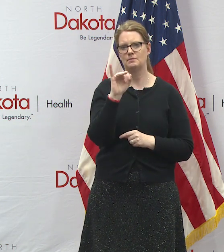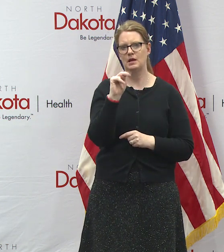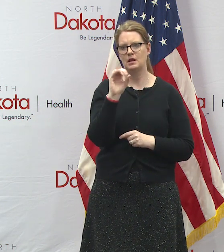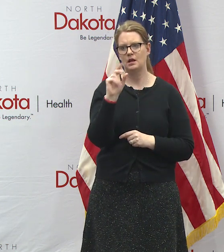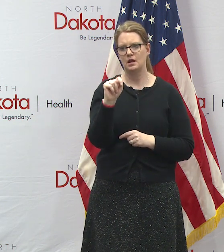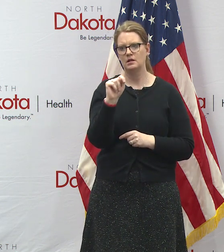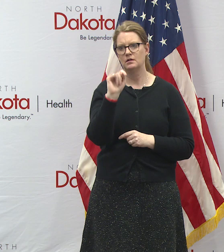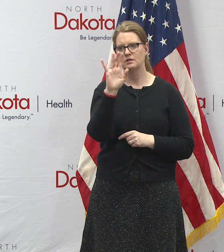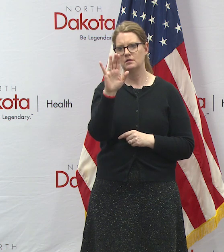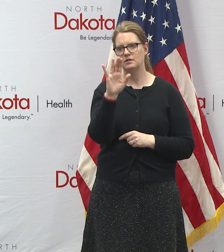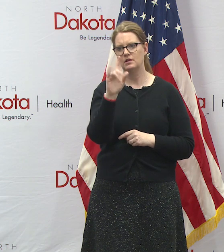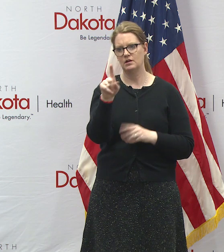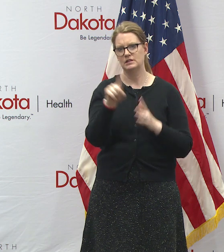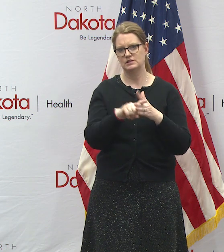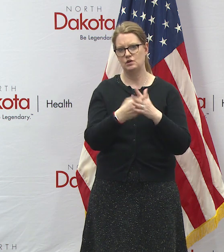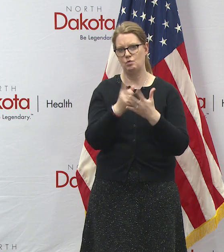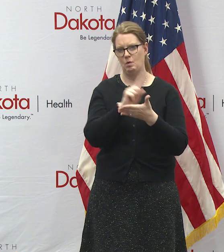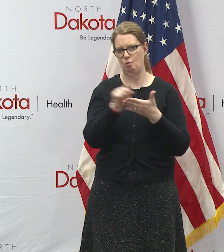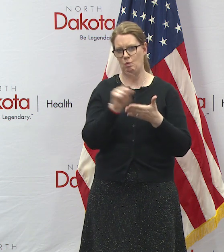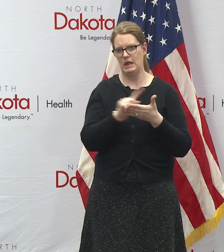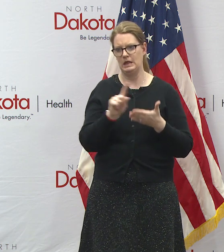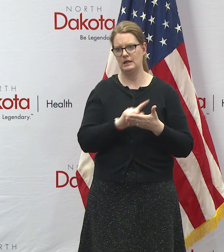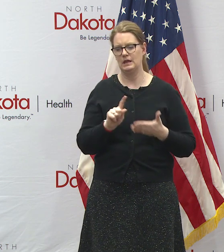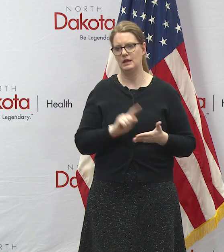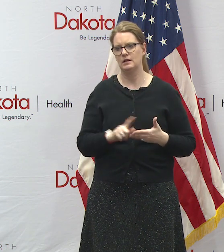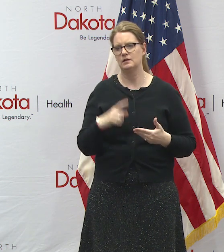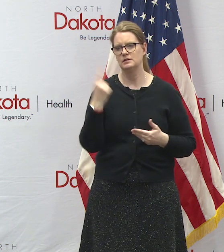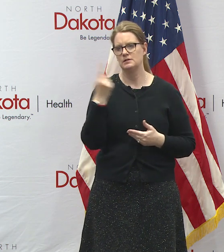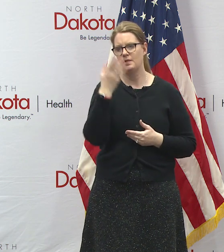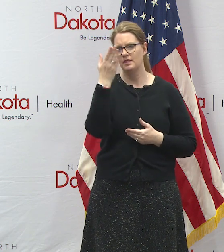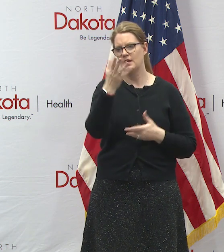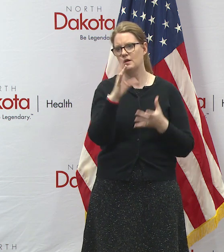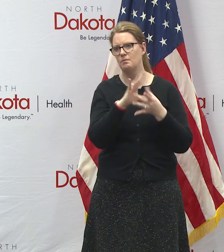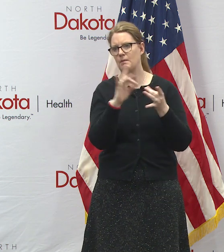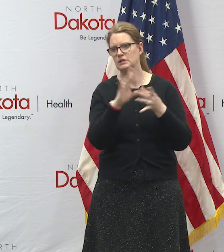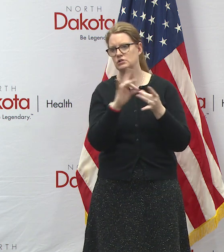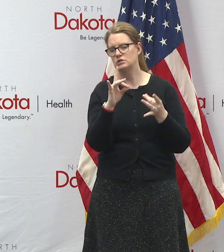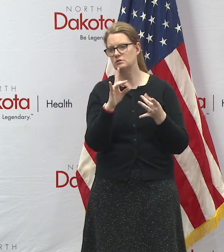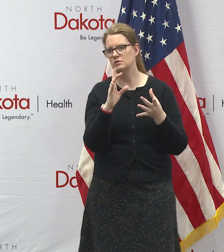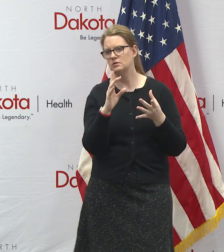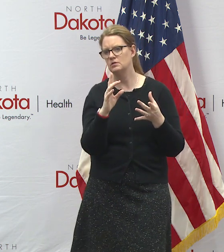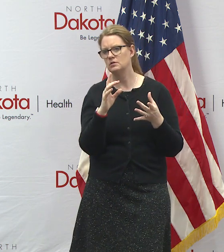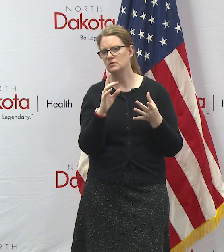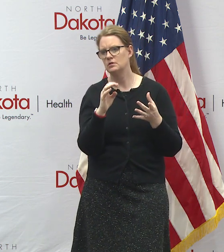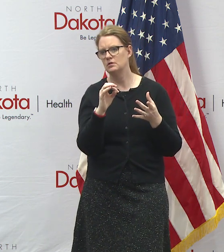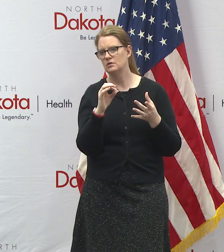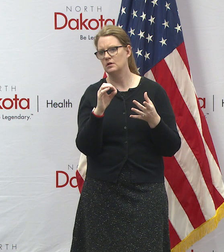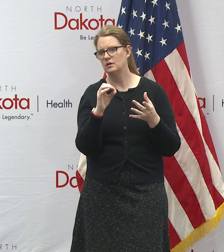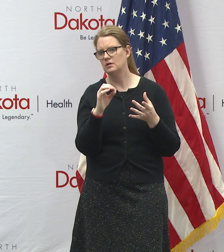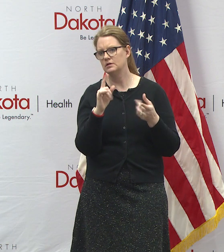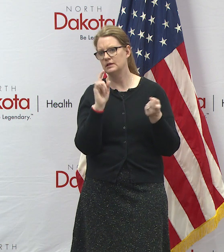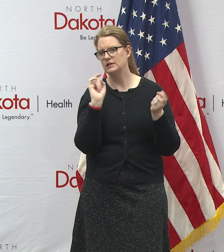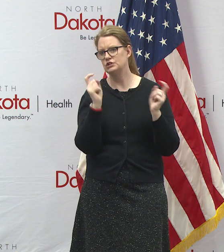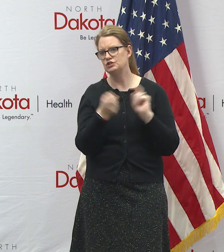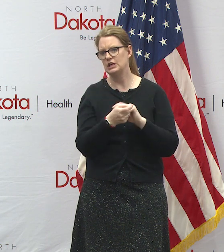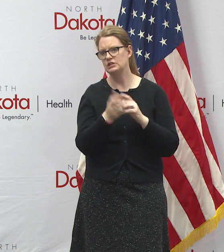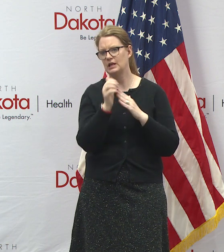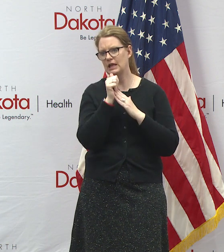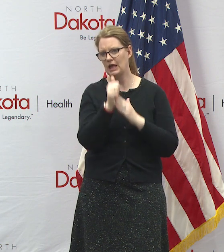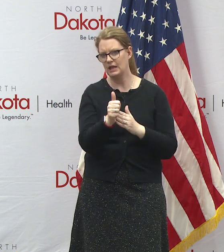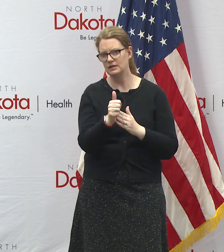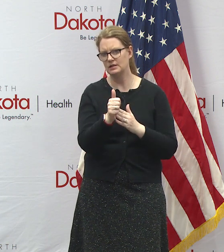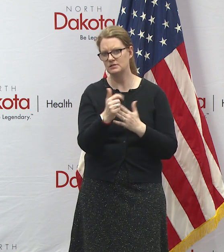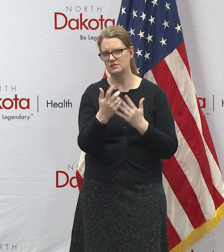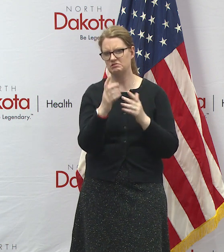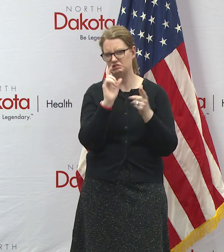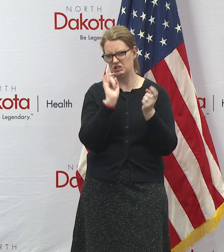press briefing that they're going to start doing weekly and he said somebody there mentioned that they're changing the uh guidelines for how they test